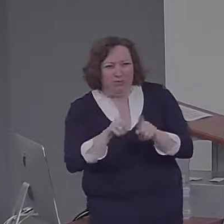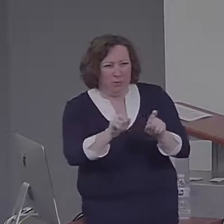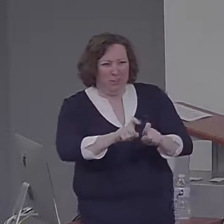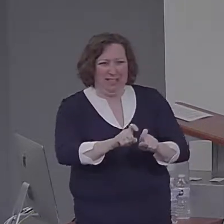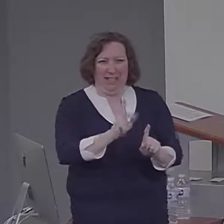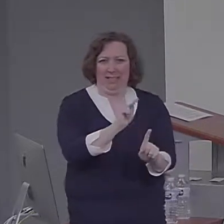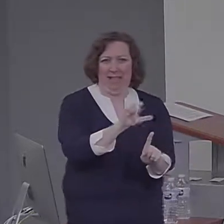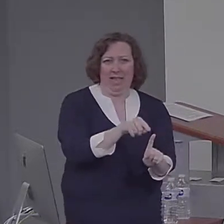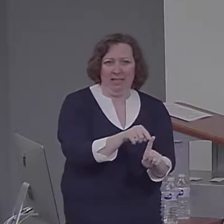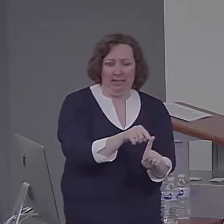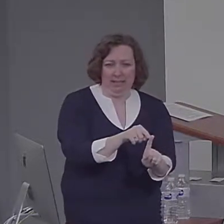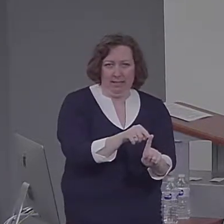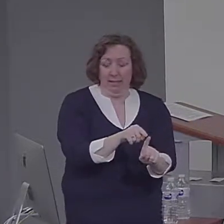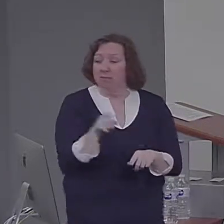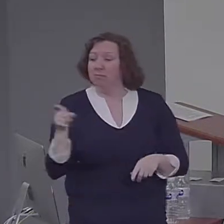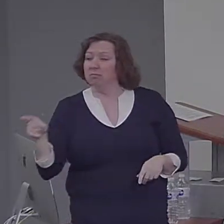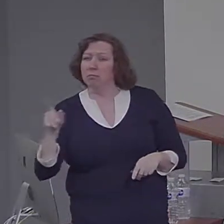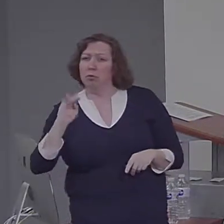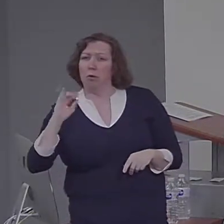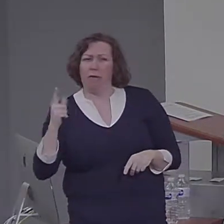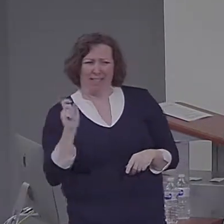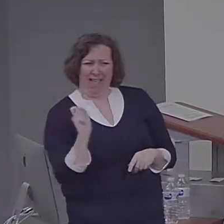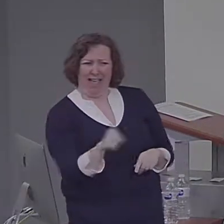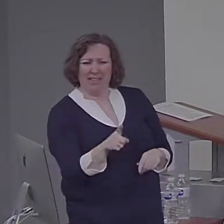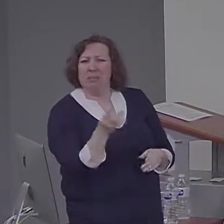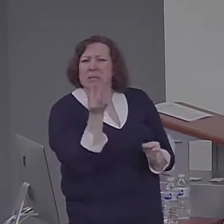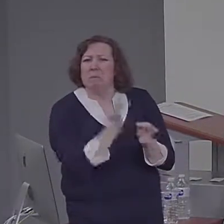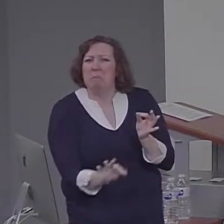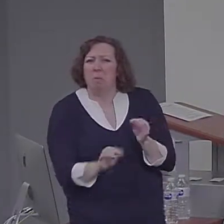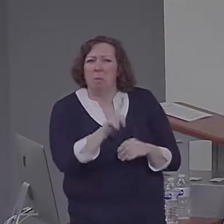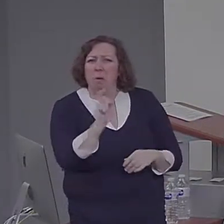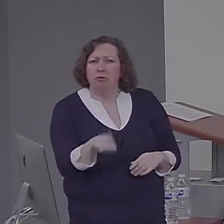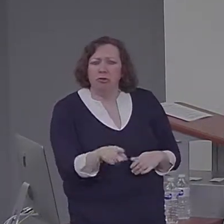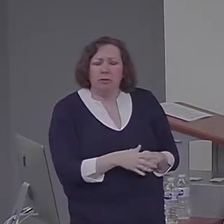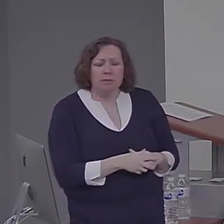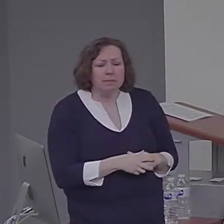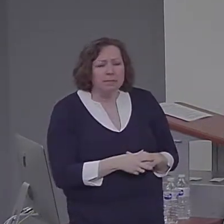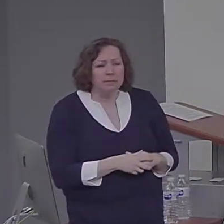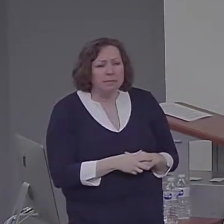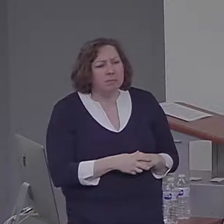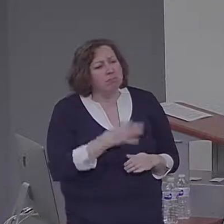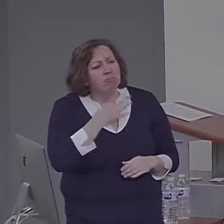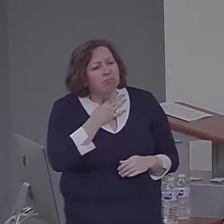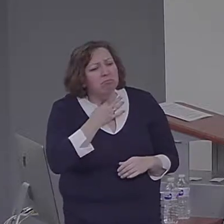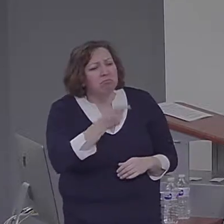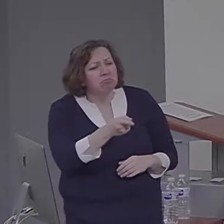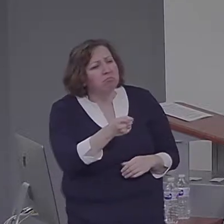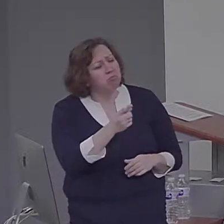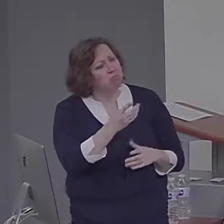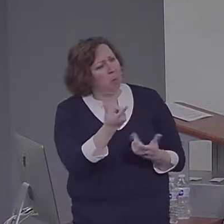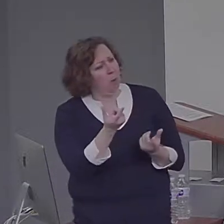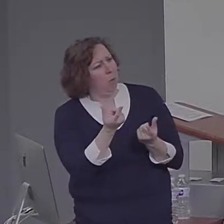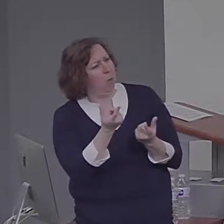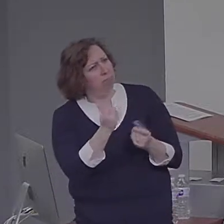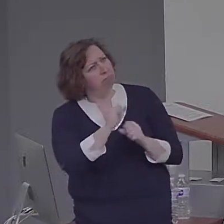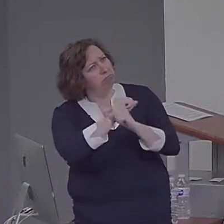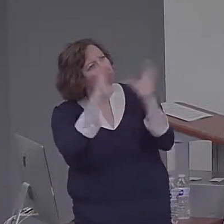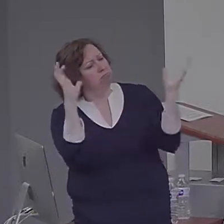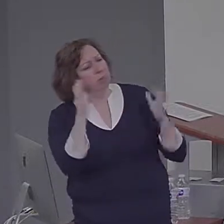a revealing question. He asked the patient, what do you think you're going to do tomorrow? Try to think about what you're going to do tomorrow and